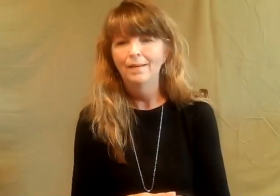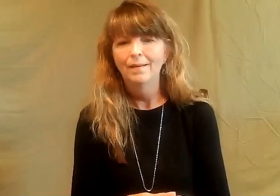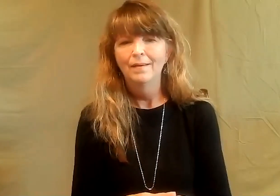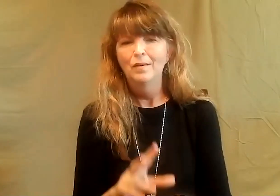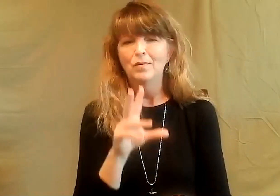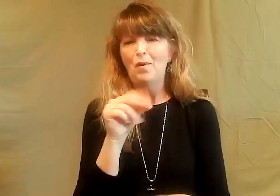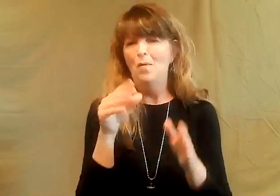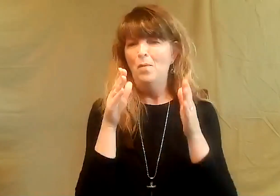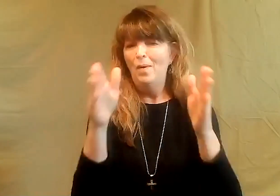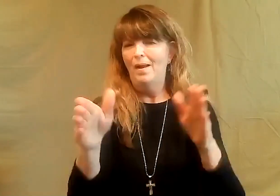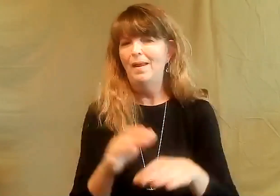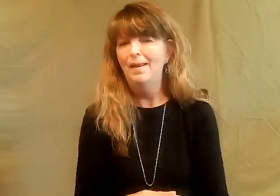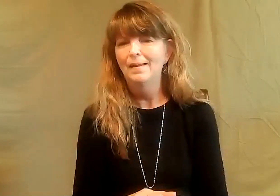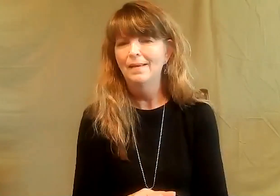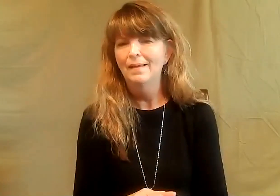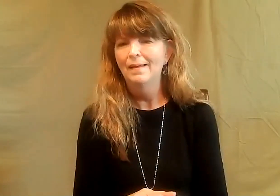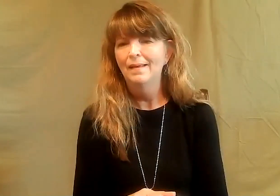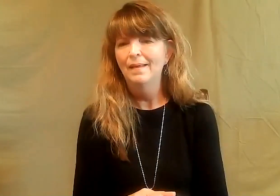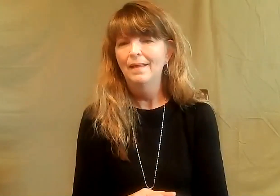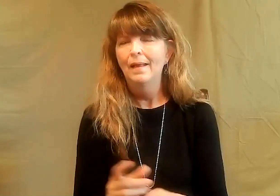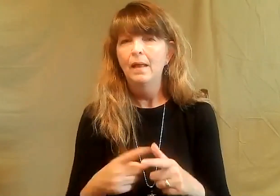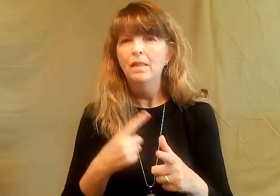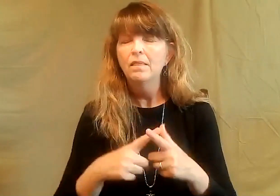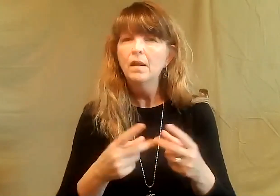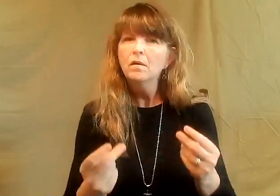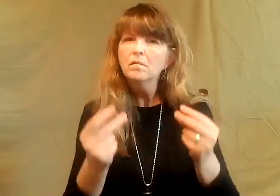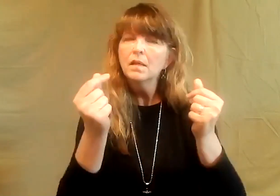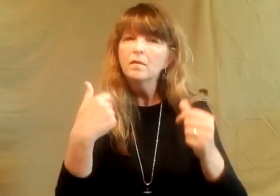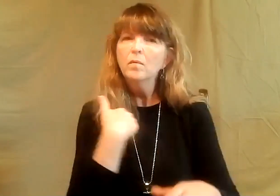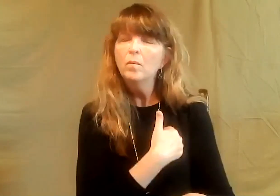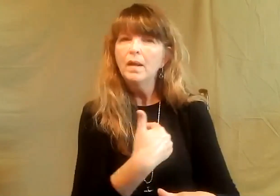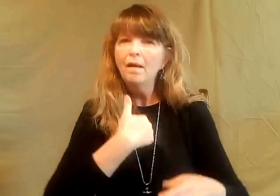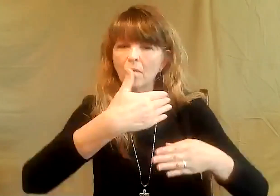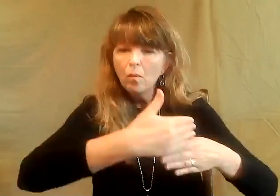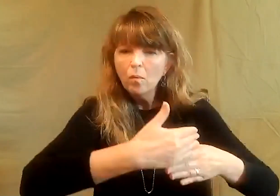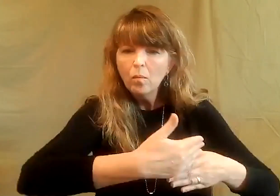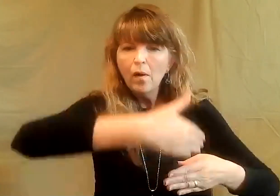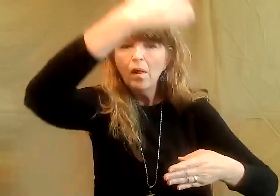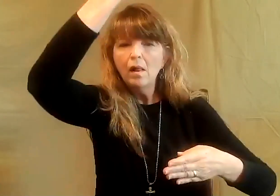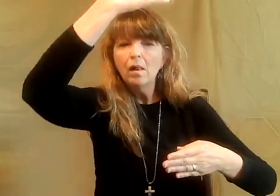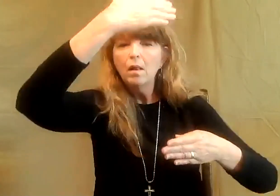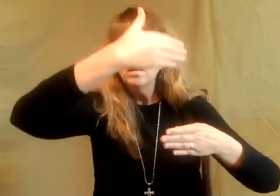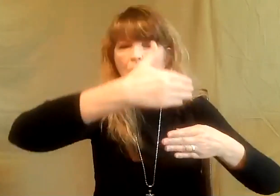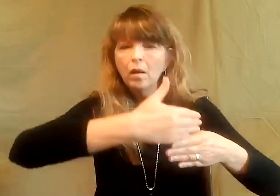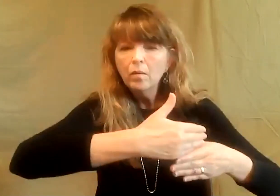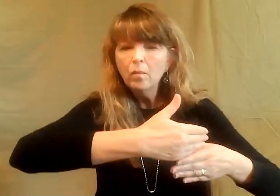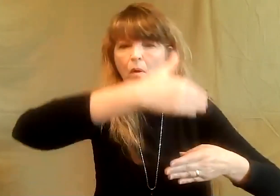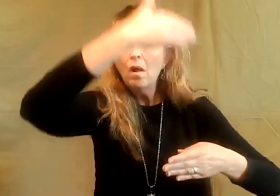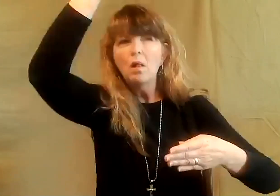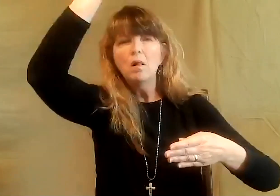when something comes up there's no way i can do whatever that task it is so we